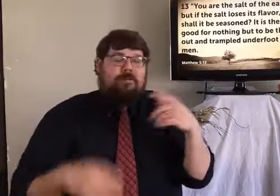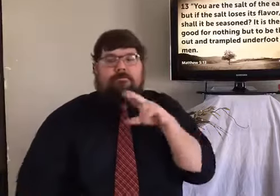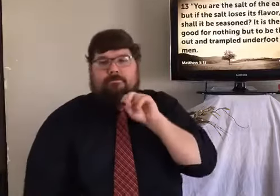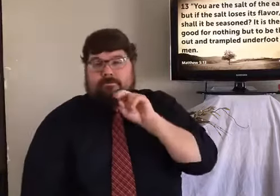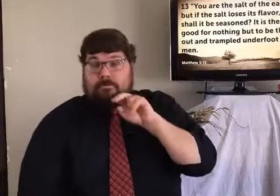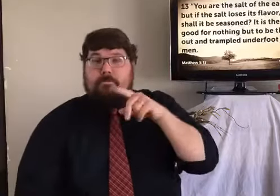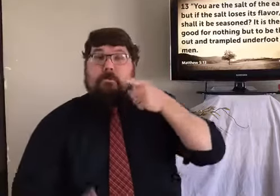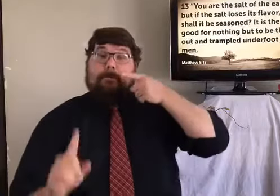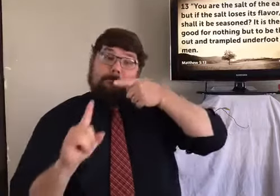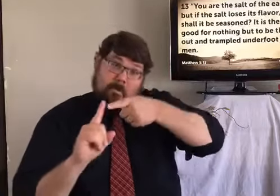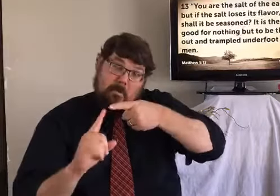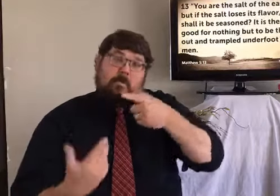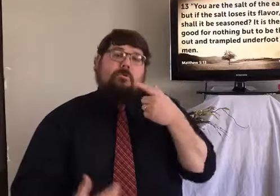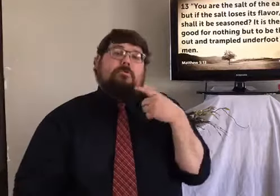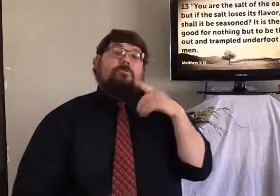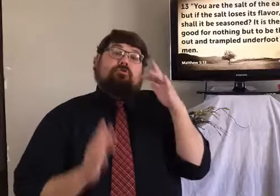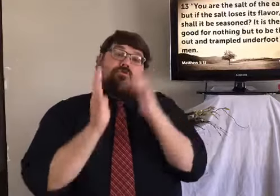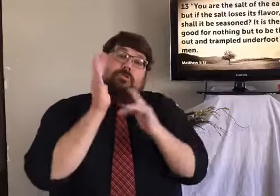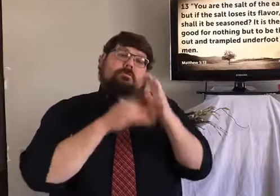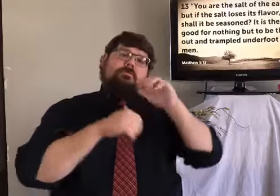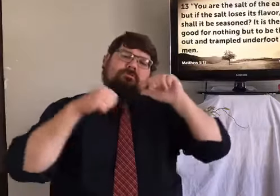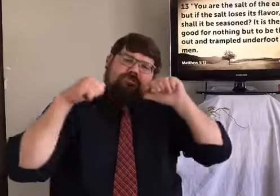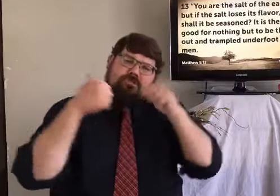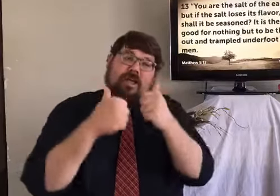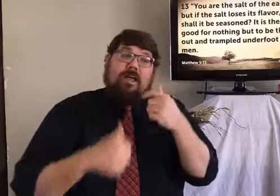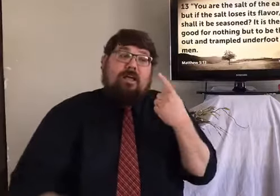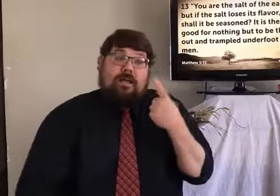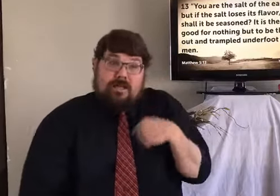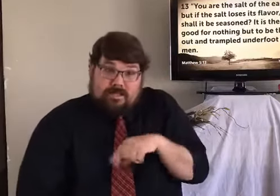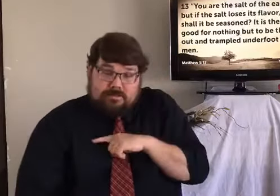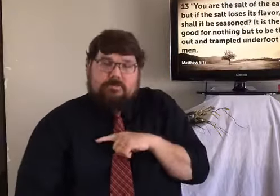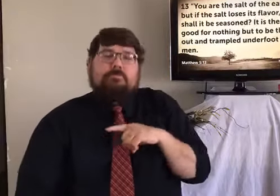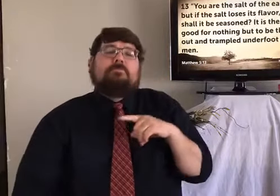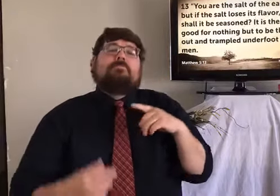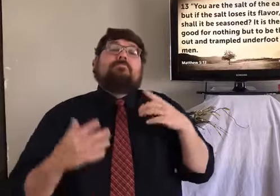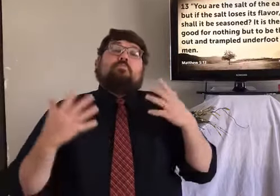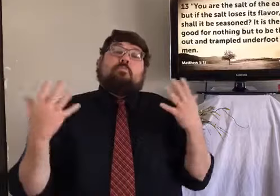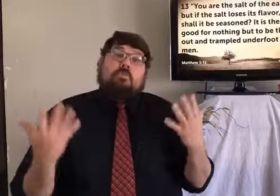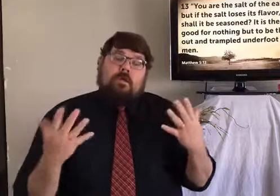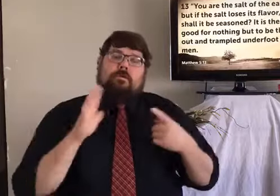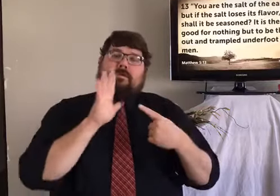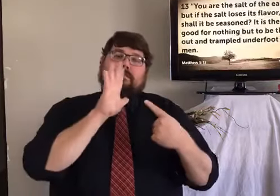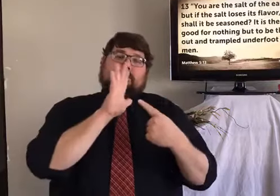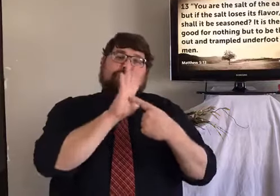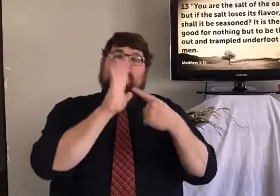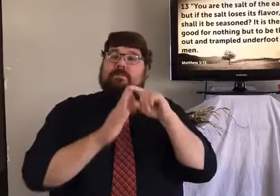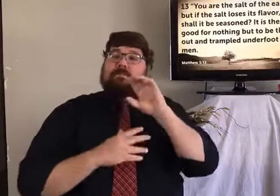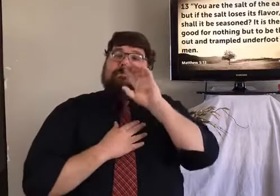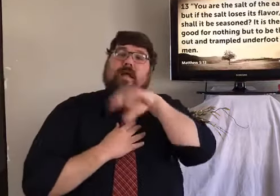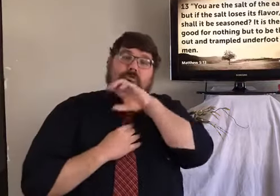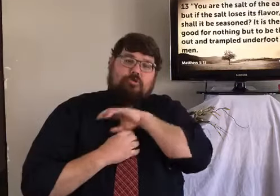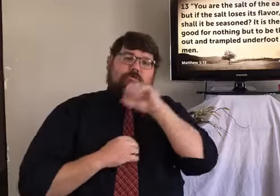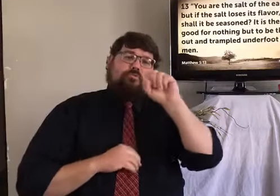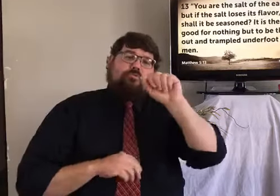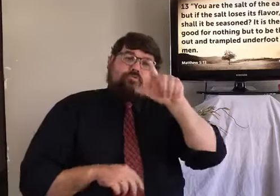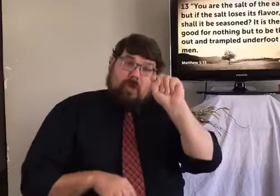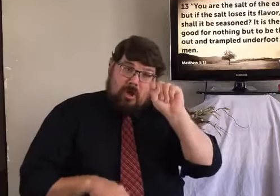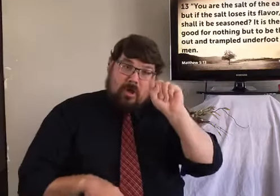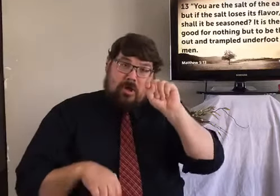So, is my sermon point today to teach you about different kinds of salt? No. But it is to challenge you to